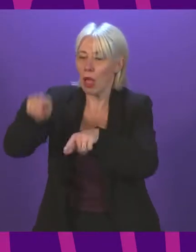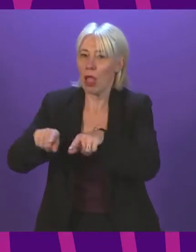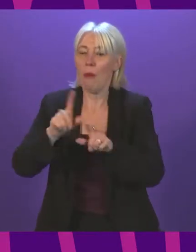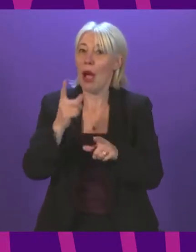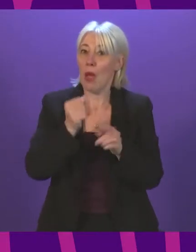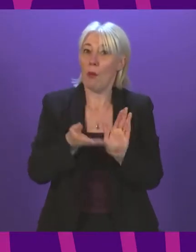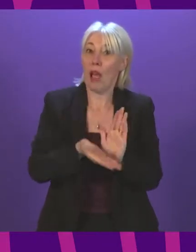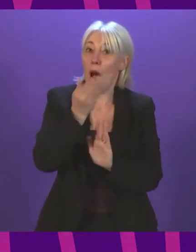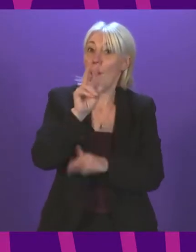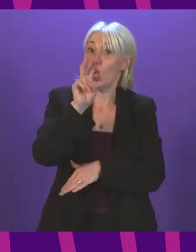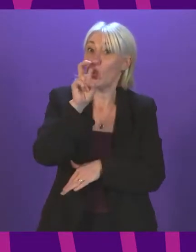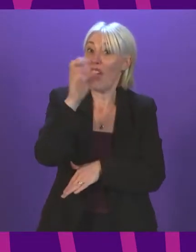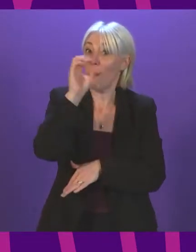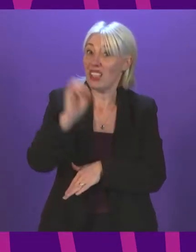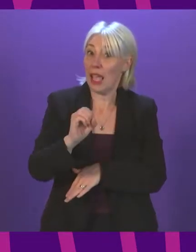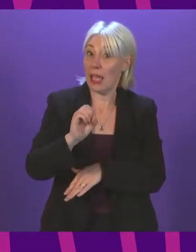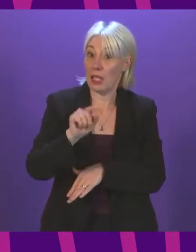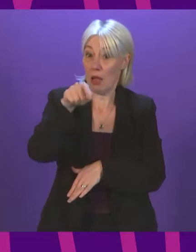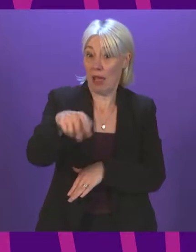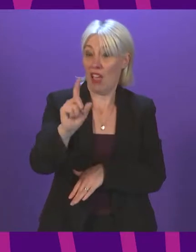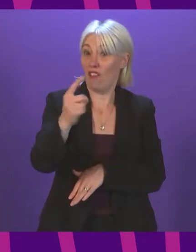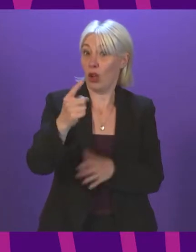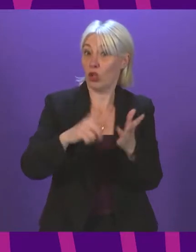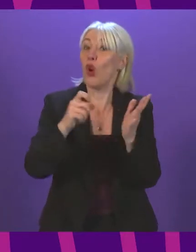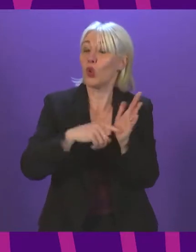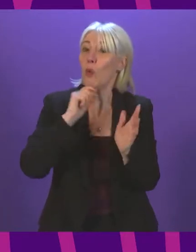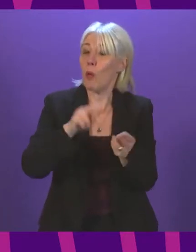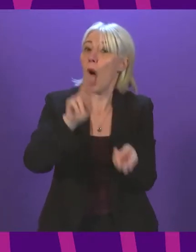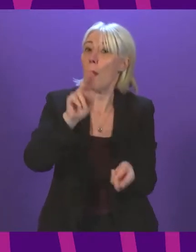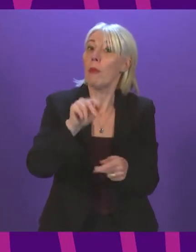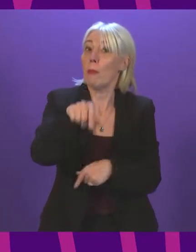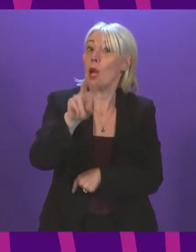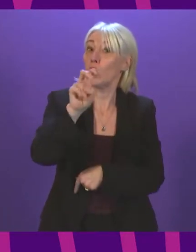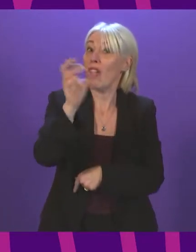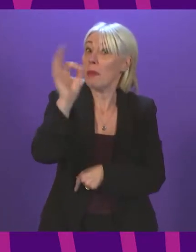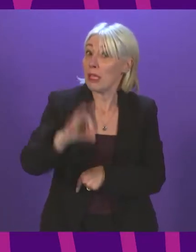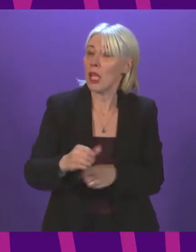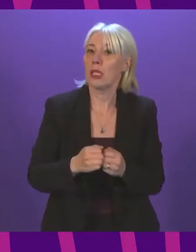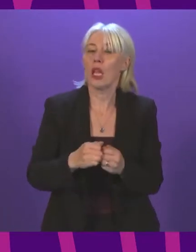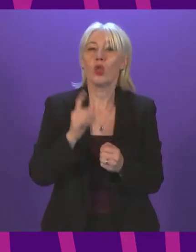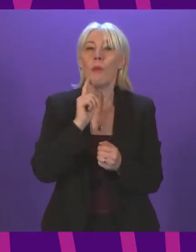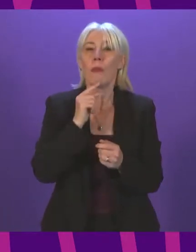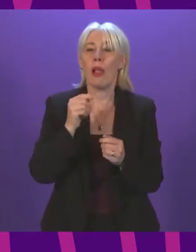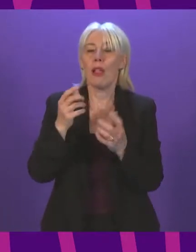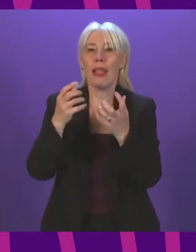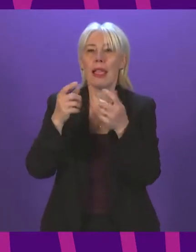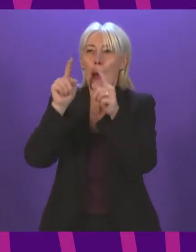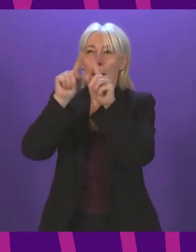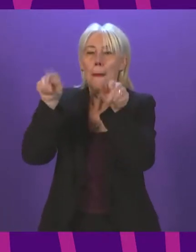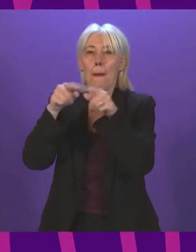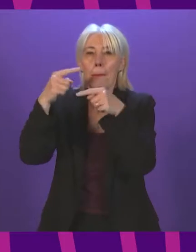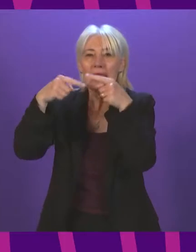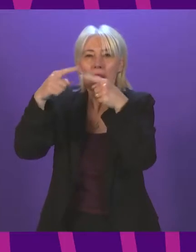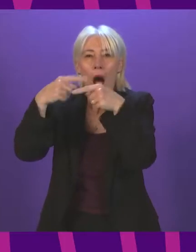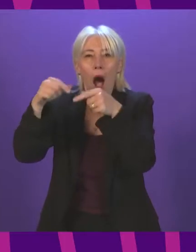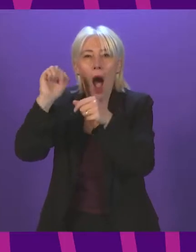by the end of 1 October, I think. So, those who use repayment metres, typically the most vulnerable